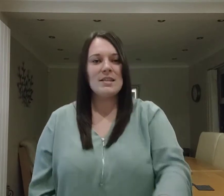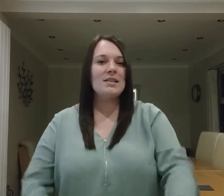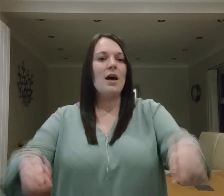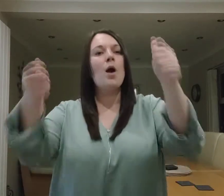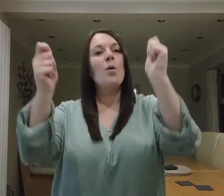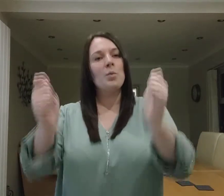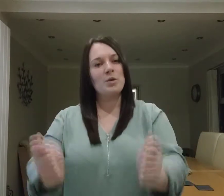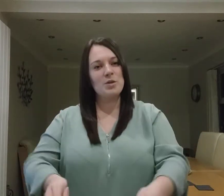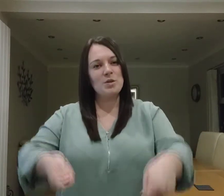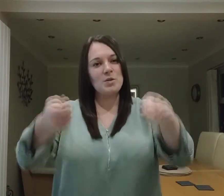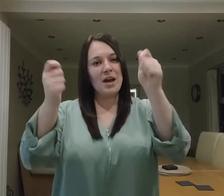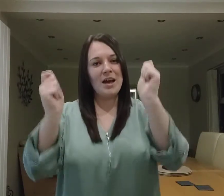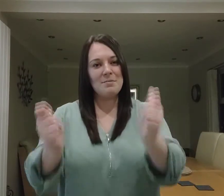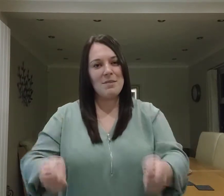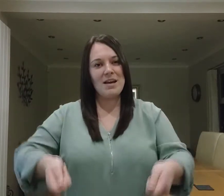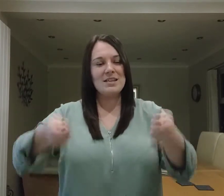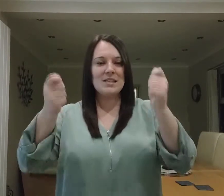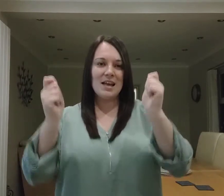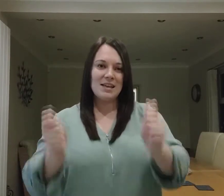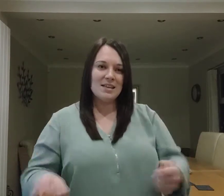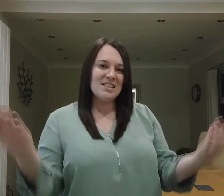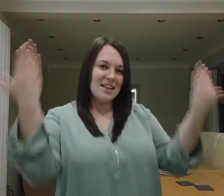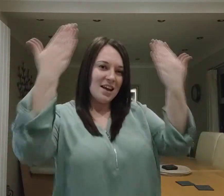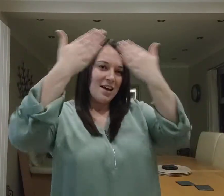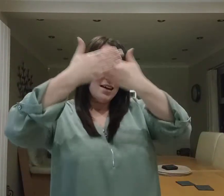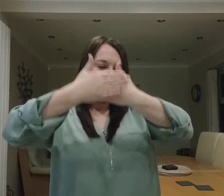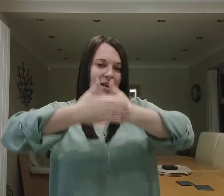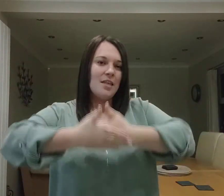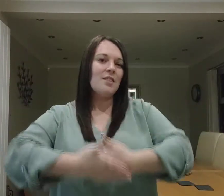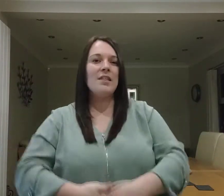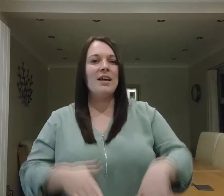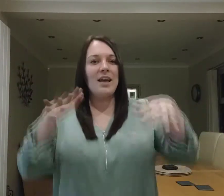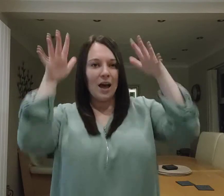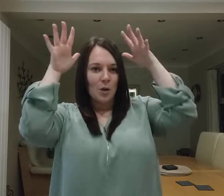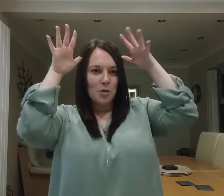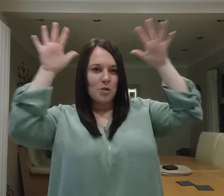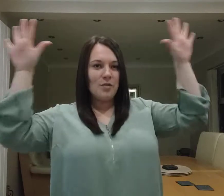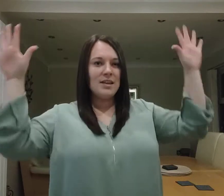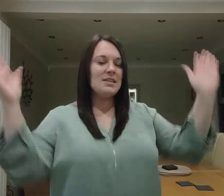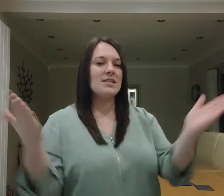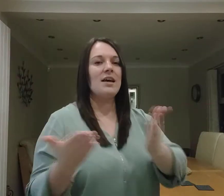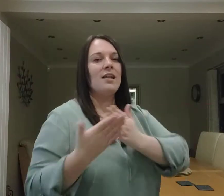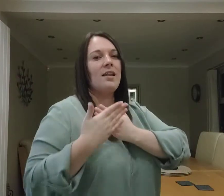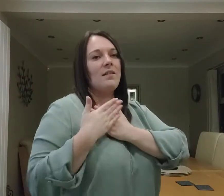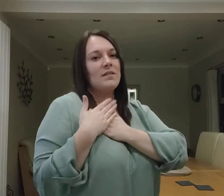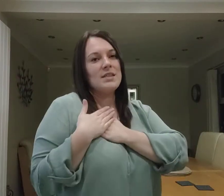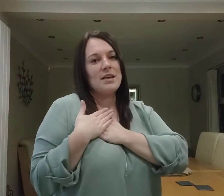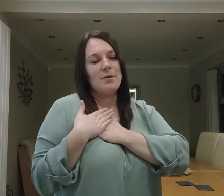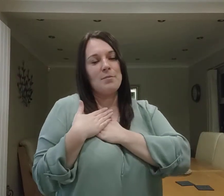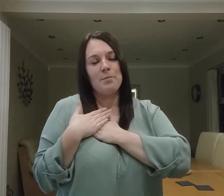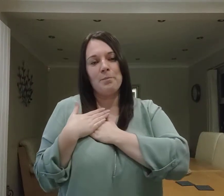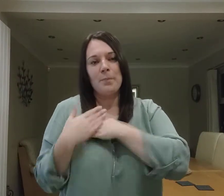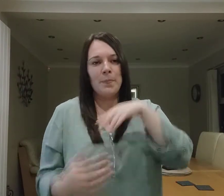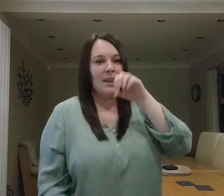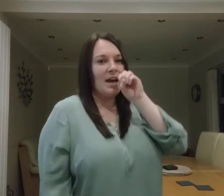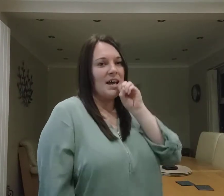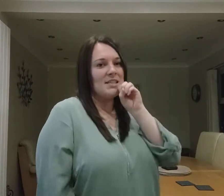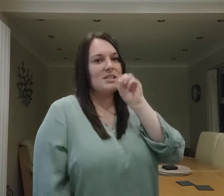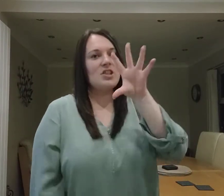once you guide my sleigh tonight. Say hi, the reindeer loves you, as they